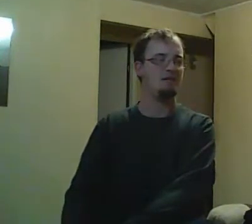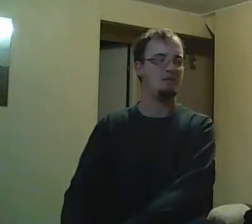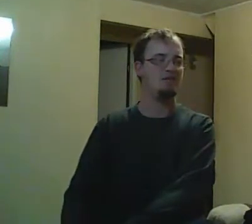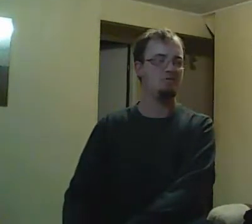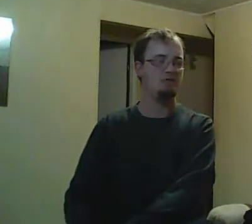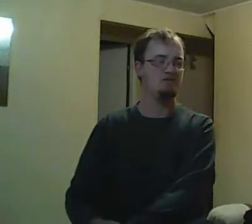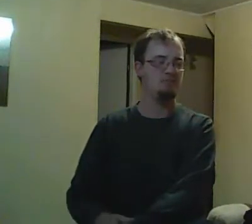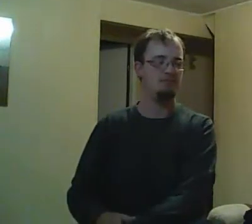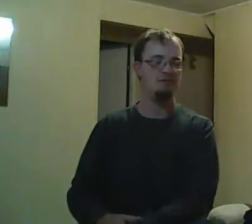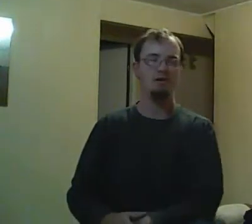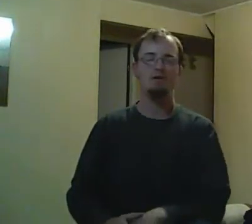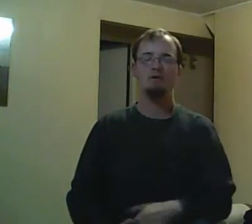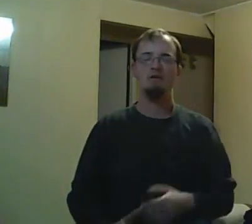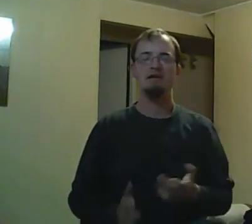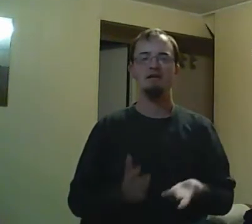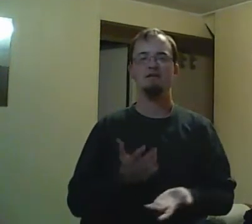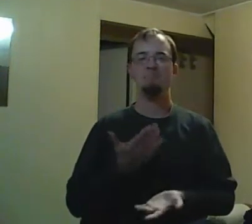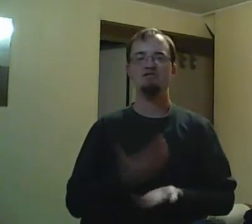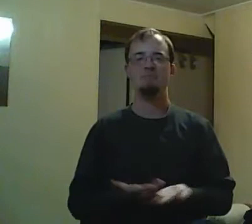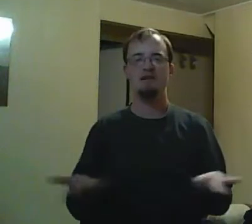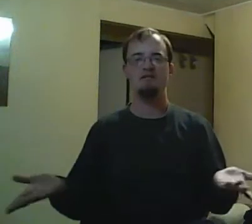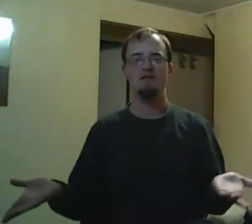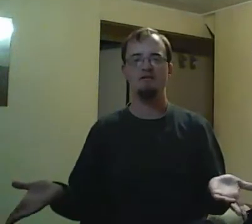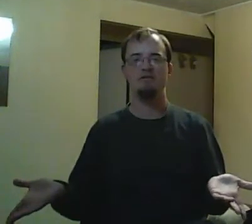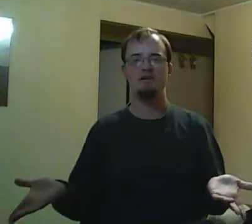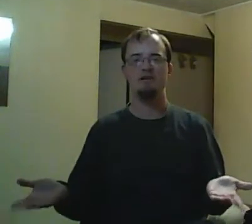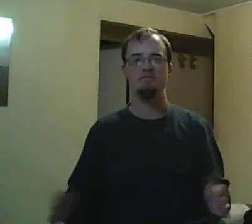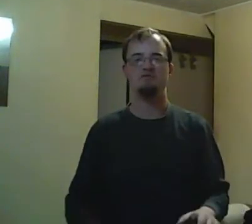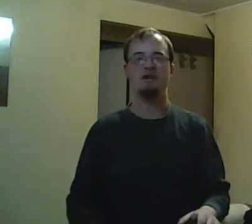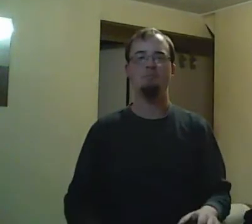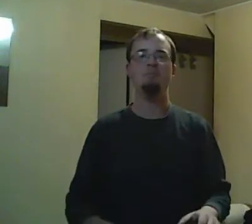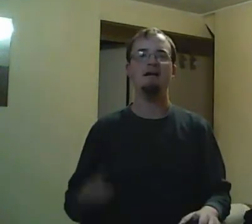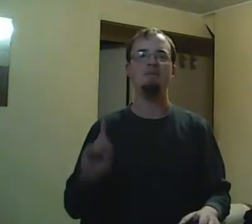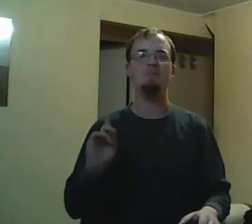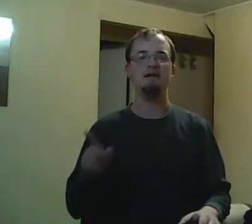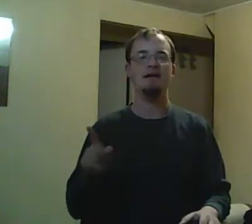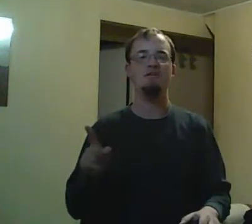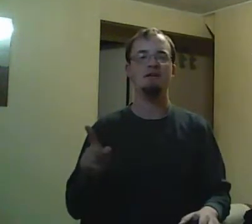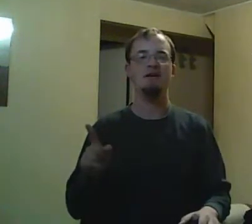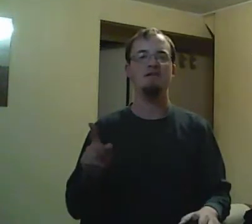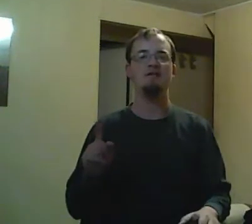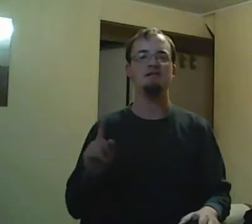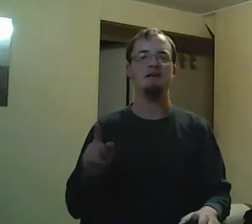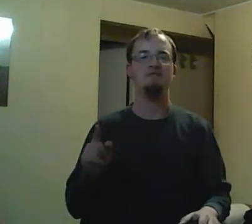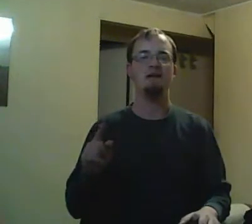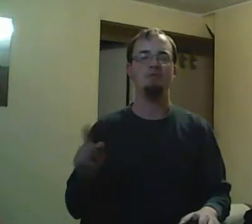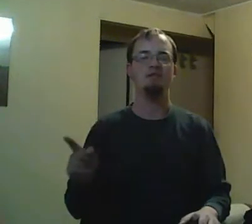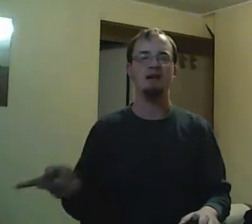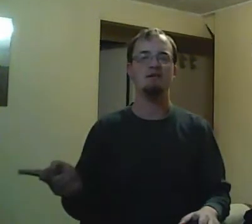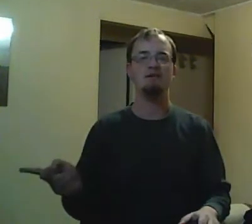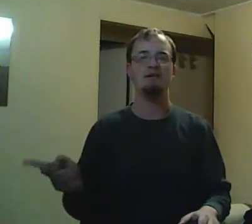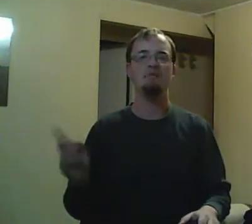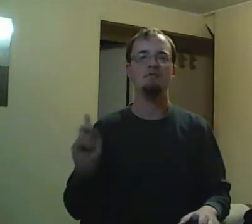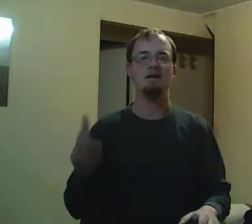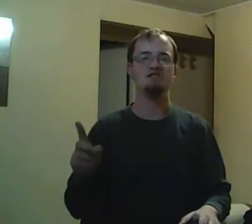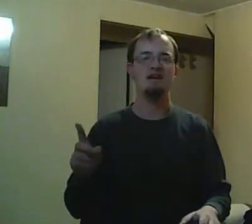Don't do anything rash. And, you know, Sean had an experience with a boy he deafened, and things looked bad.